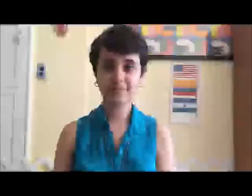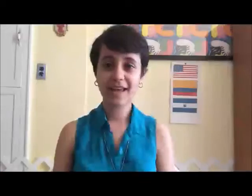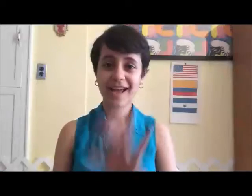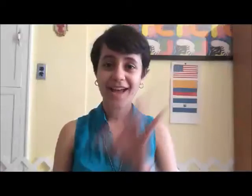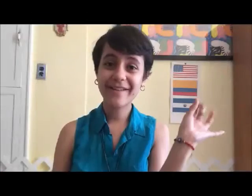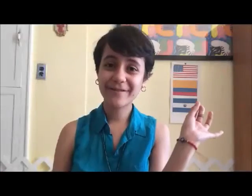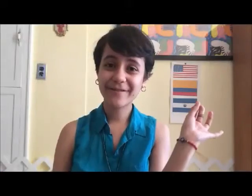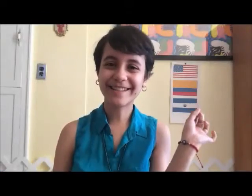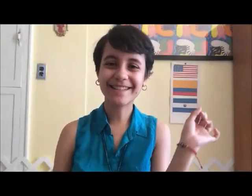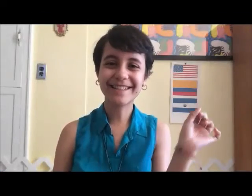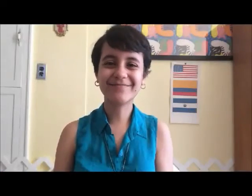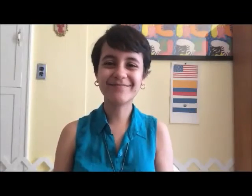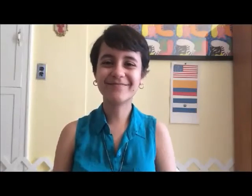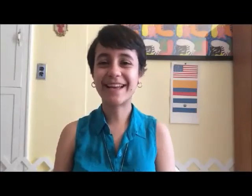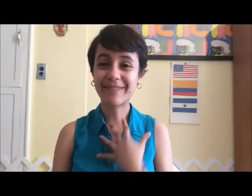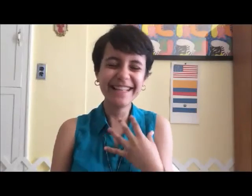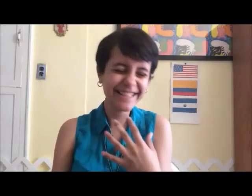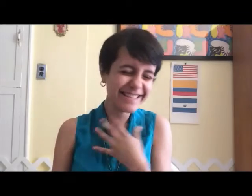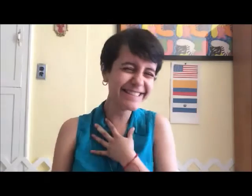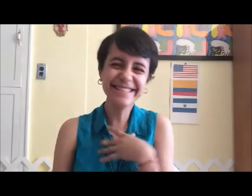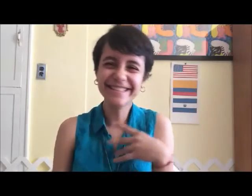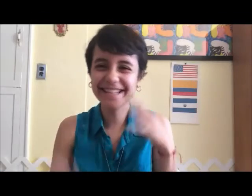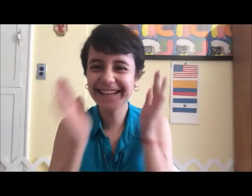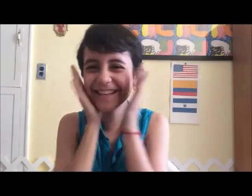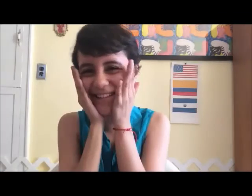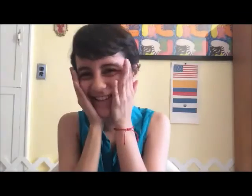Hi everyone. My, my. Bye. Bye.